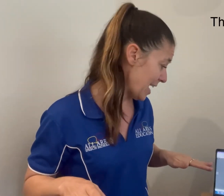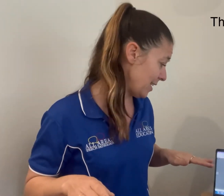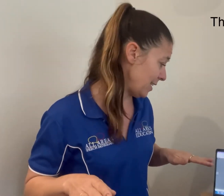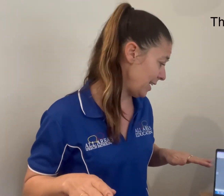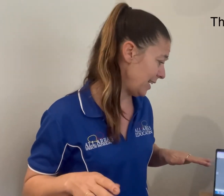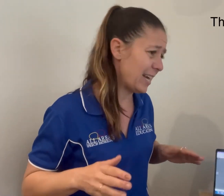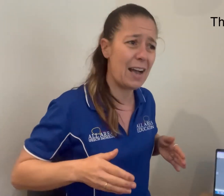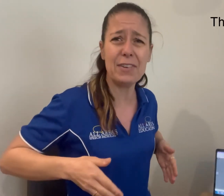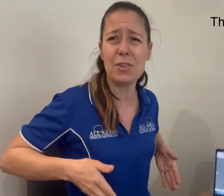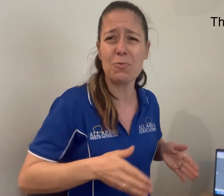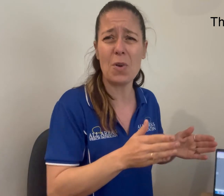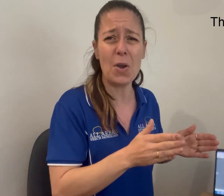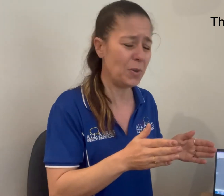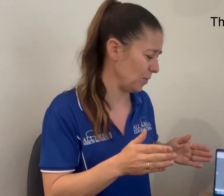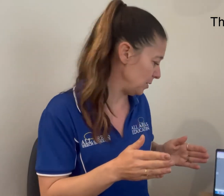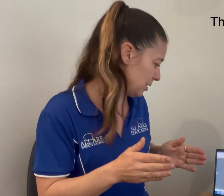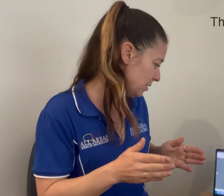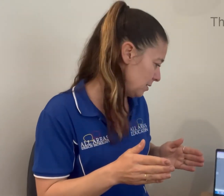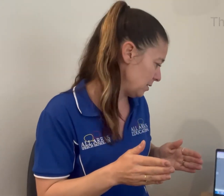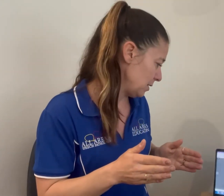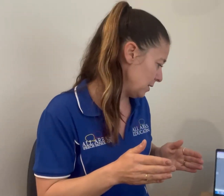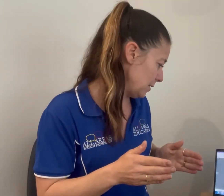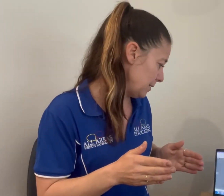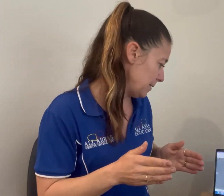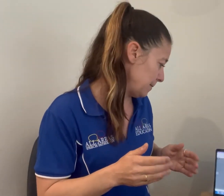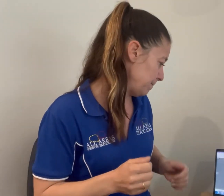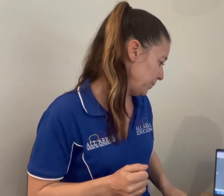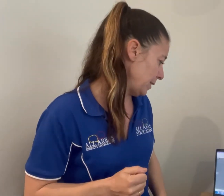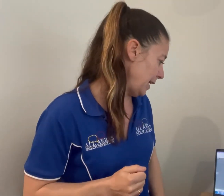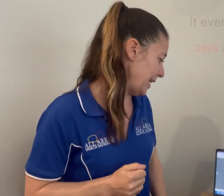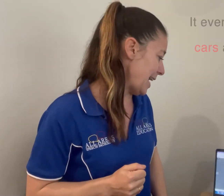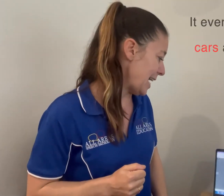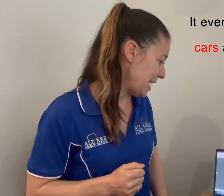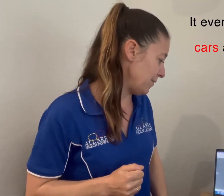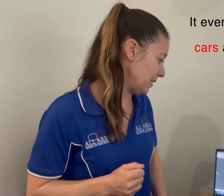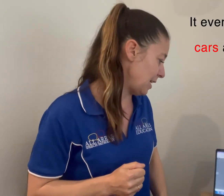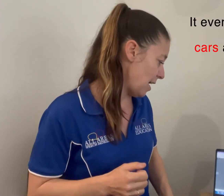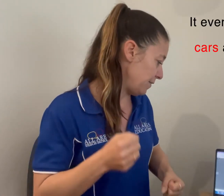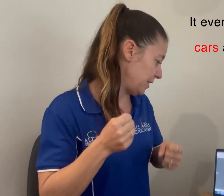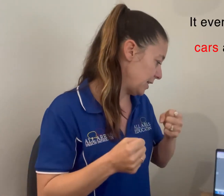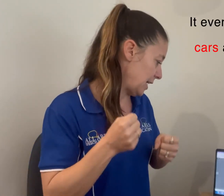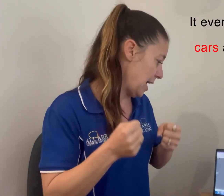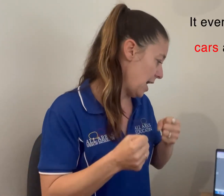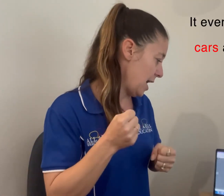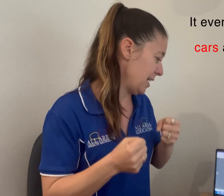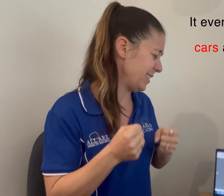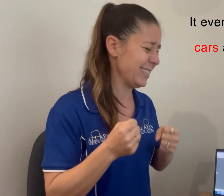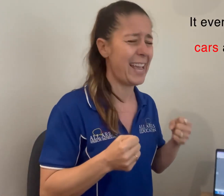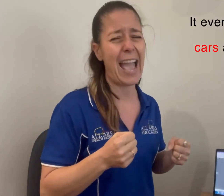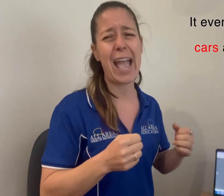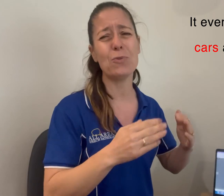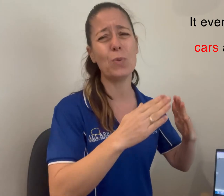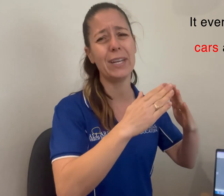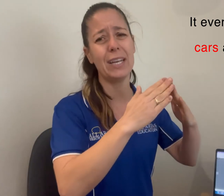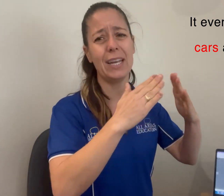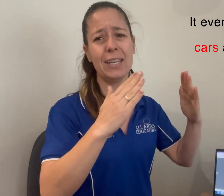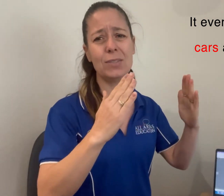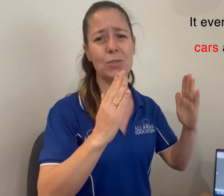it covered the road. It even covered the cars and went into